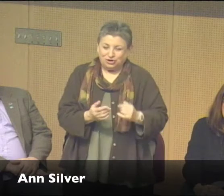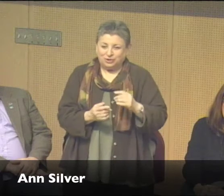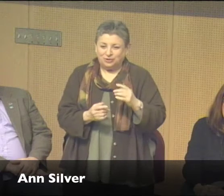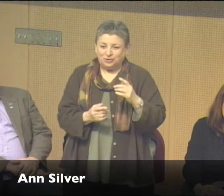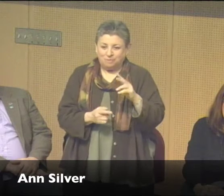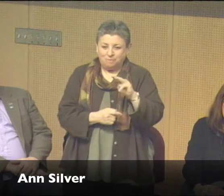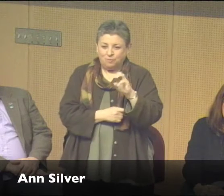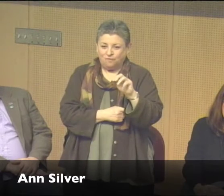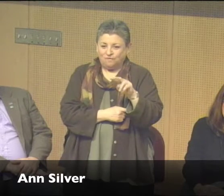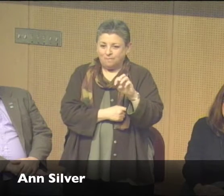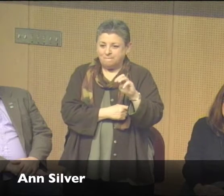Deaf Artist Movement.